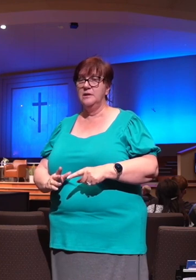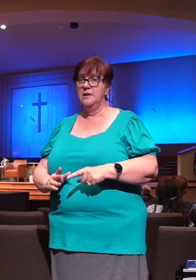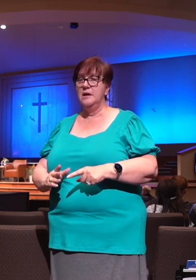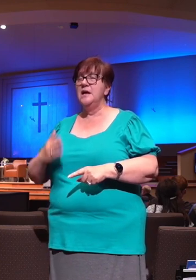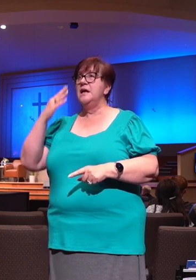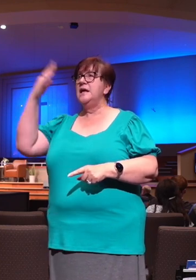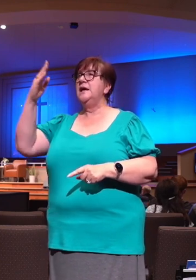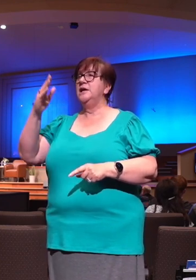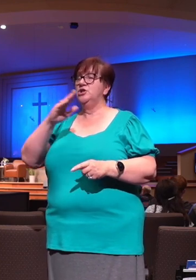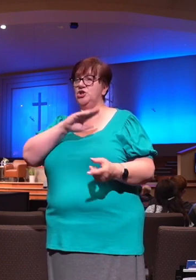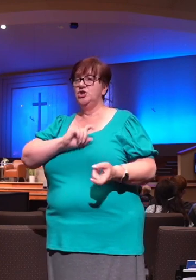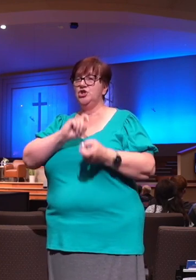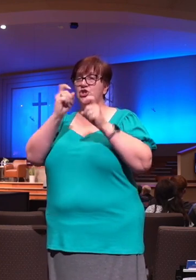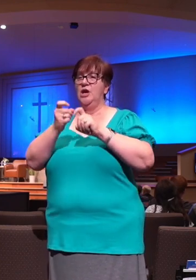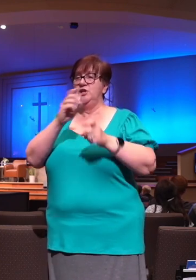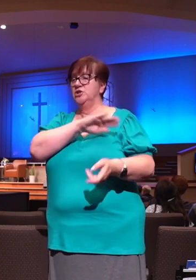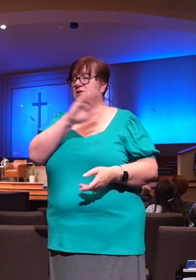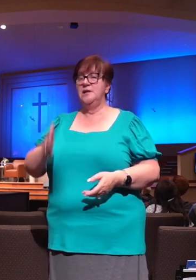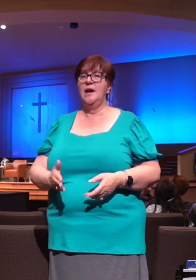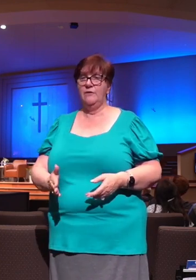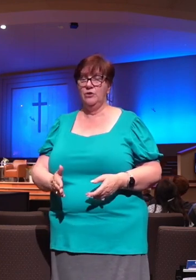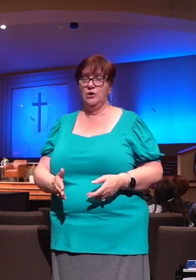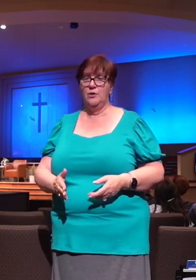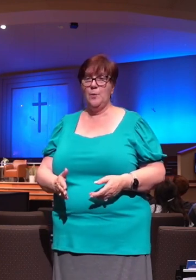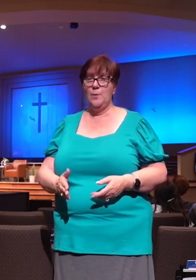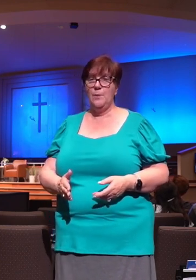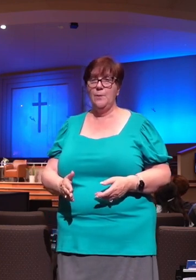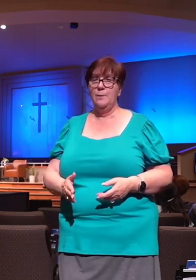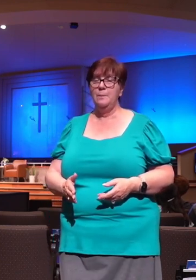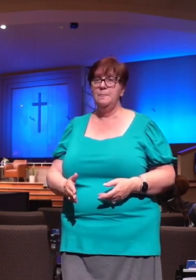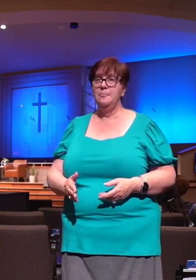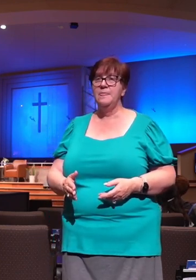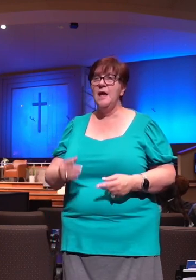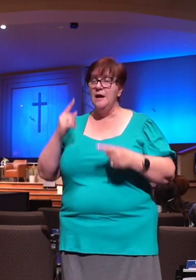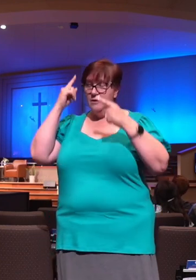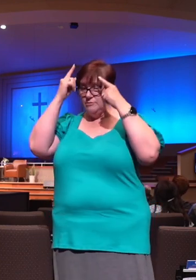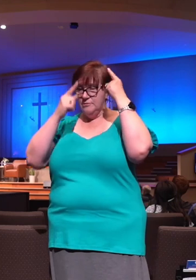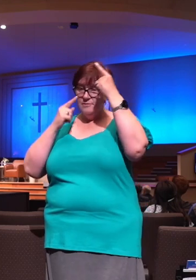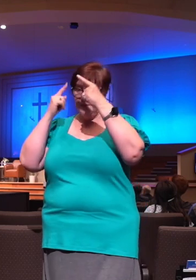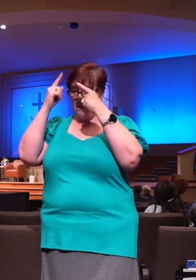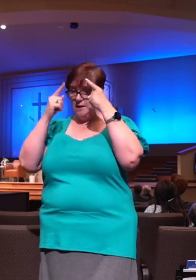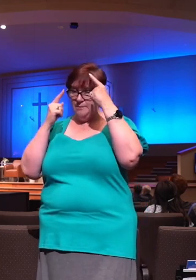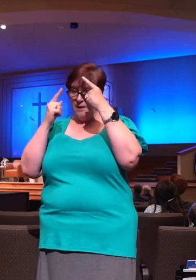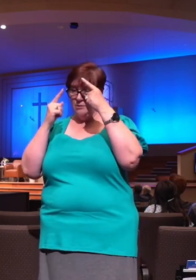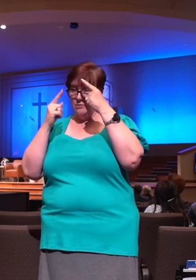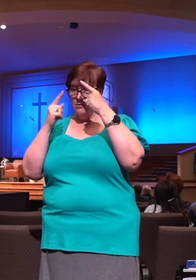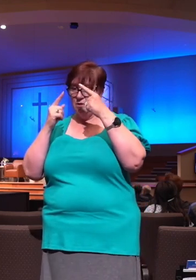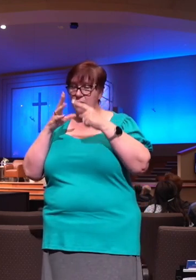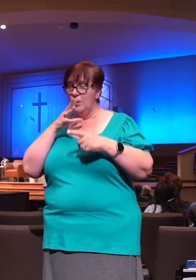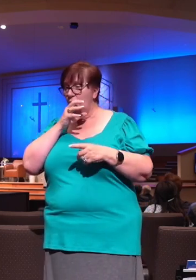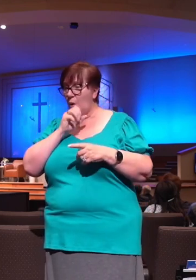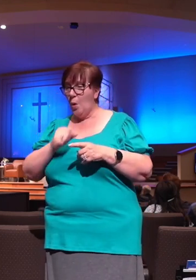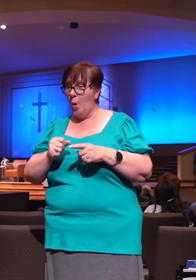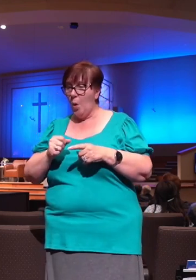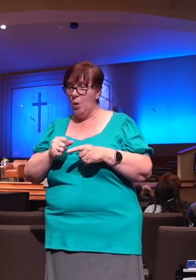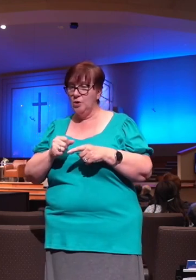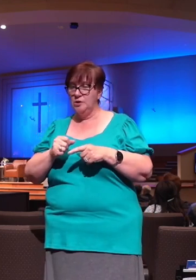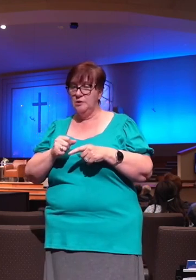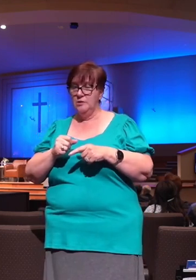phrase, shadow of turning, if you think of like a sundial in ancient times and you look at a sundial, if the sun's out, the shadow is